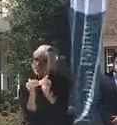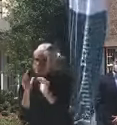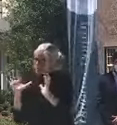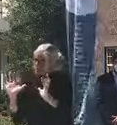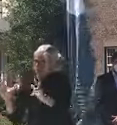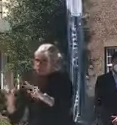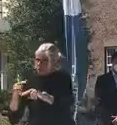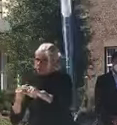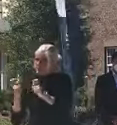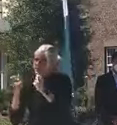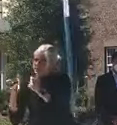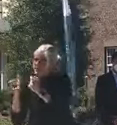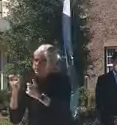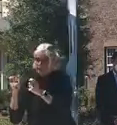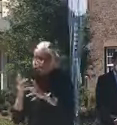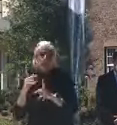it.